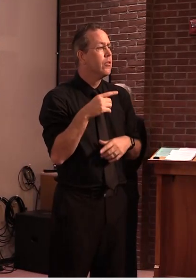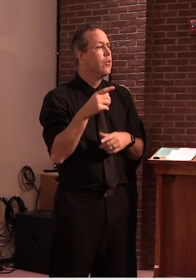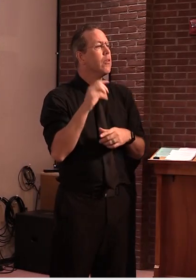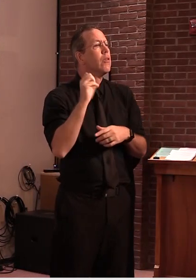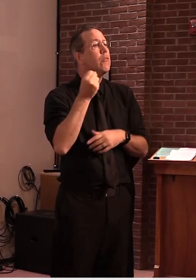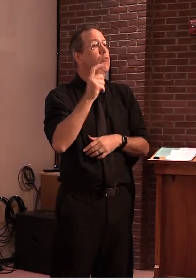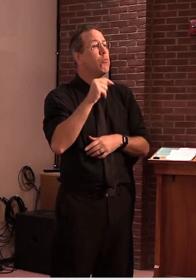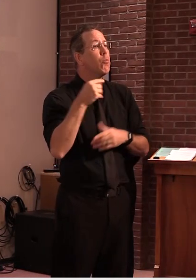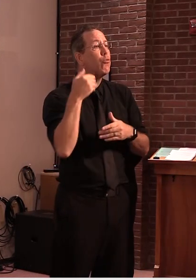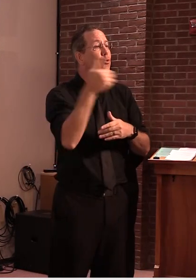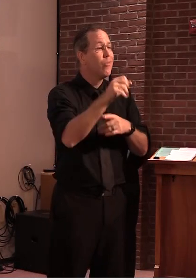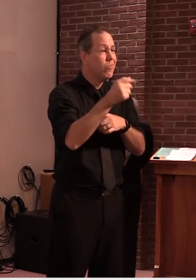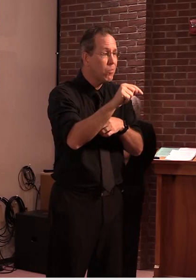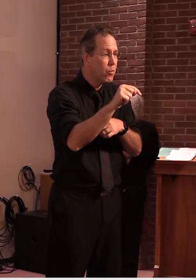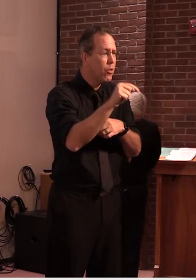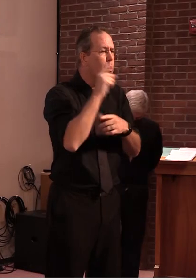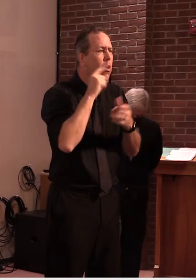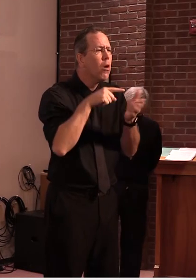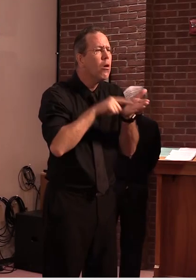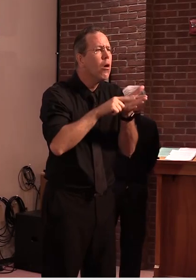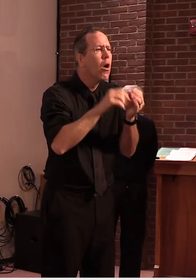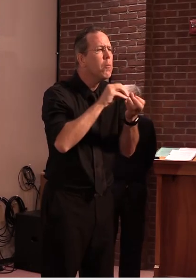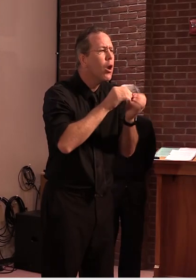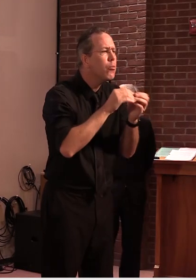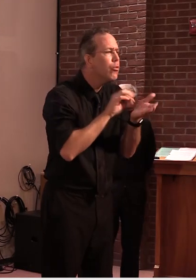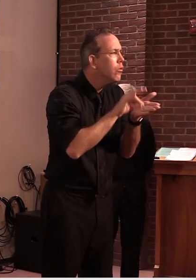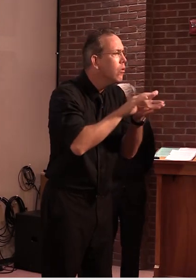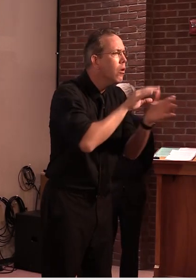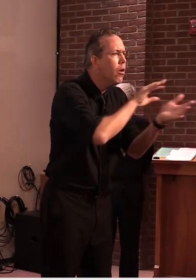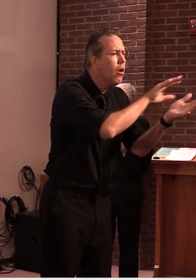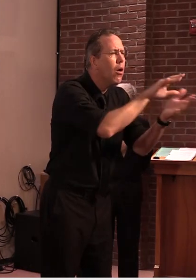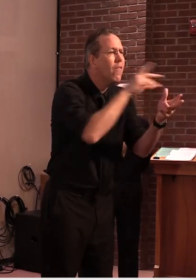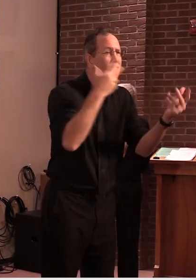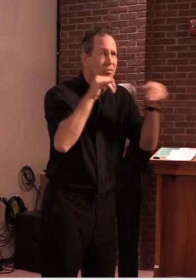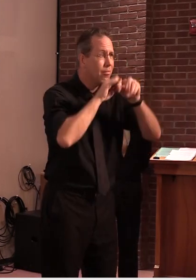and grade levels in which students are enrolled in in-person, hybrid, or remote learning.